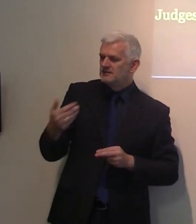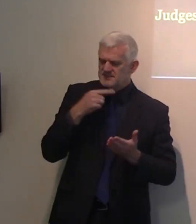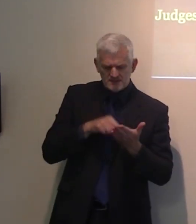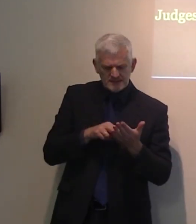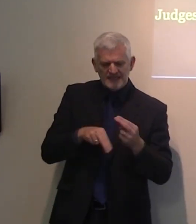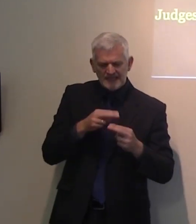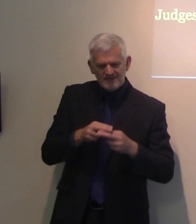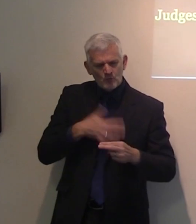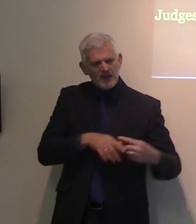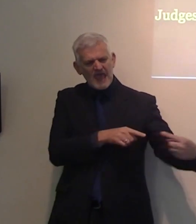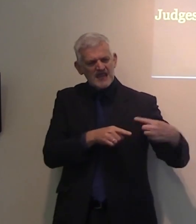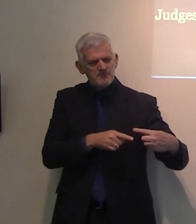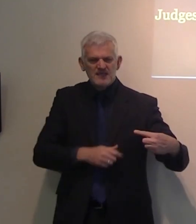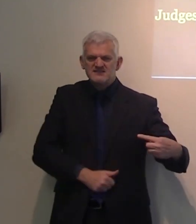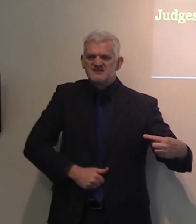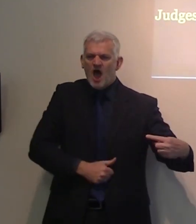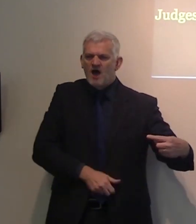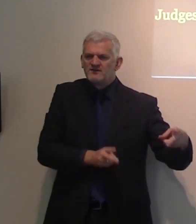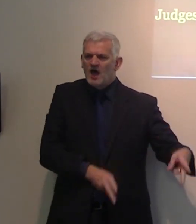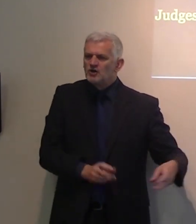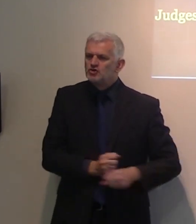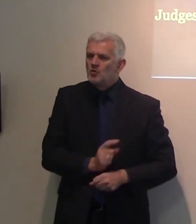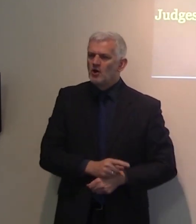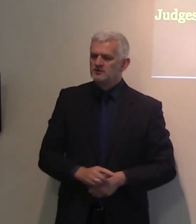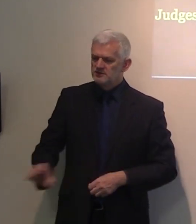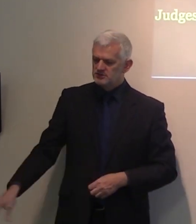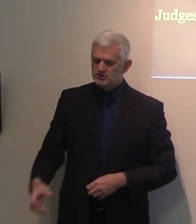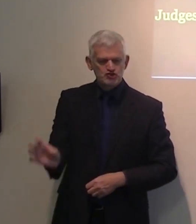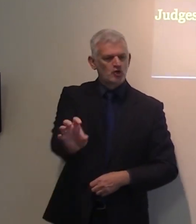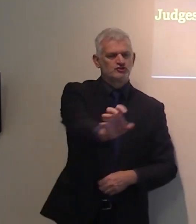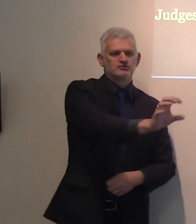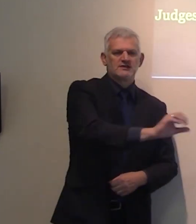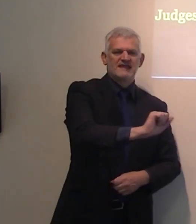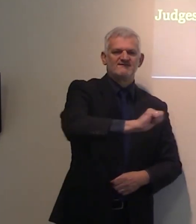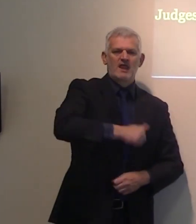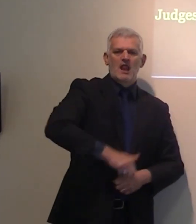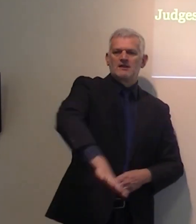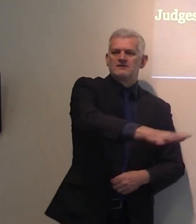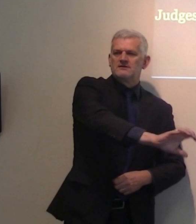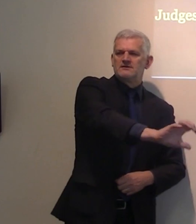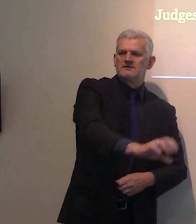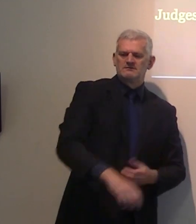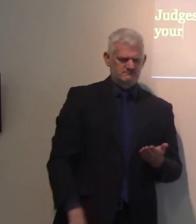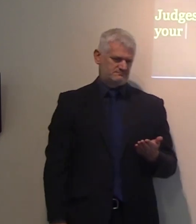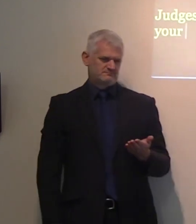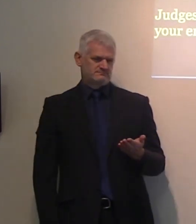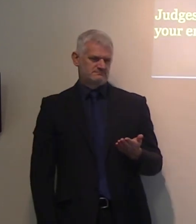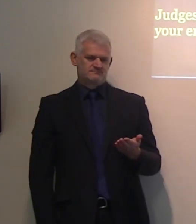starve, you know what you should do? Sow salt in his field. You wouldn't harvest at the next harvest.